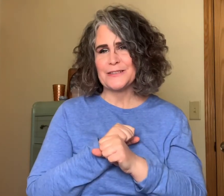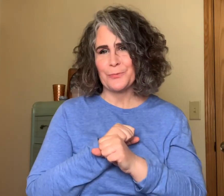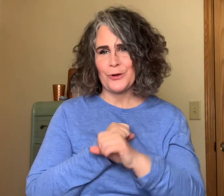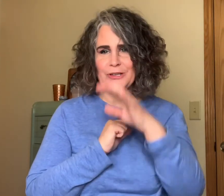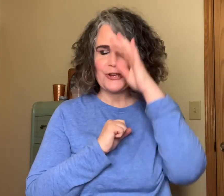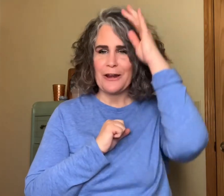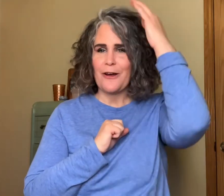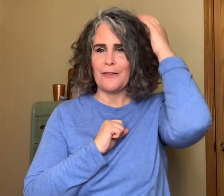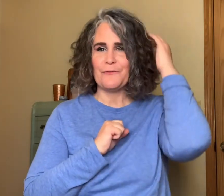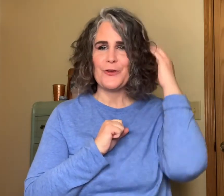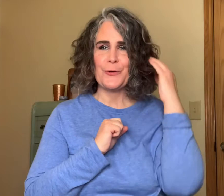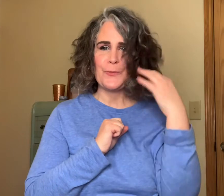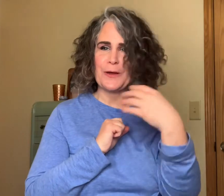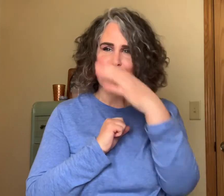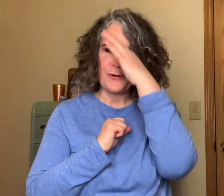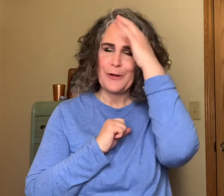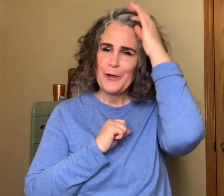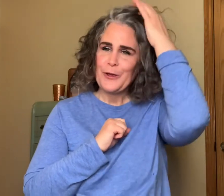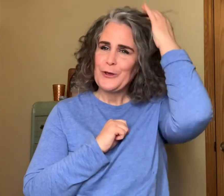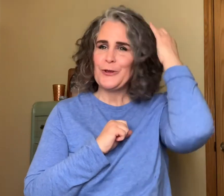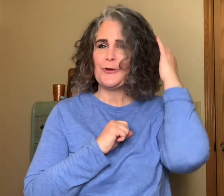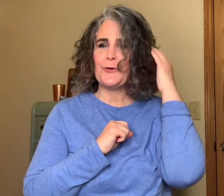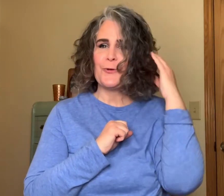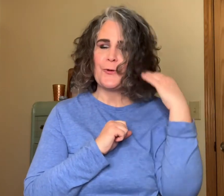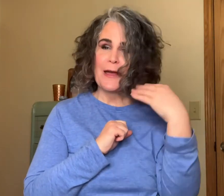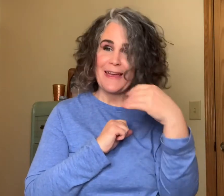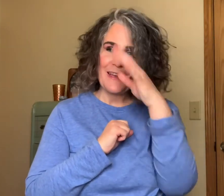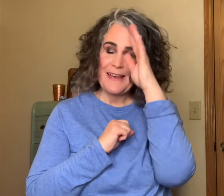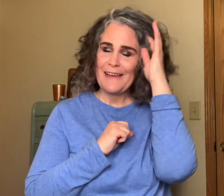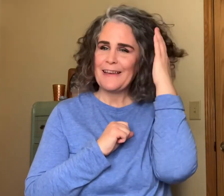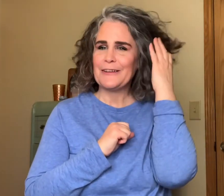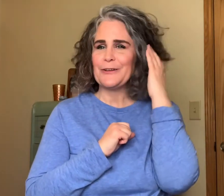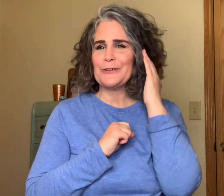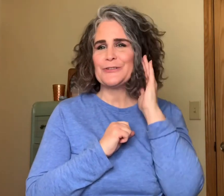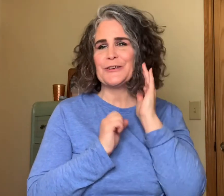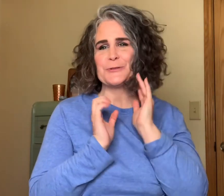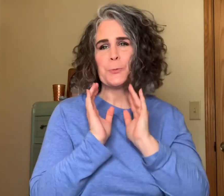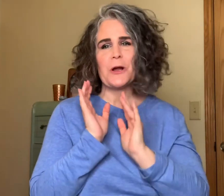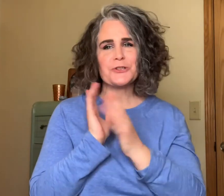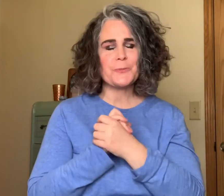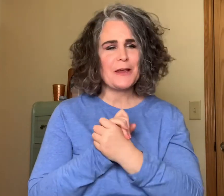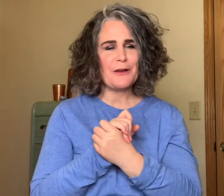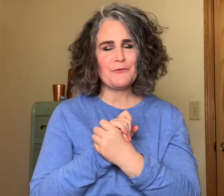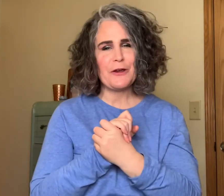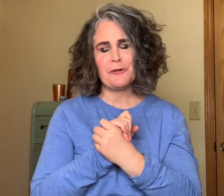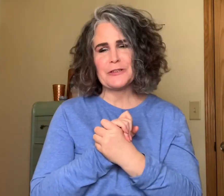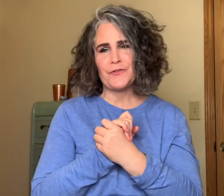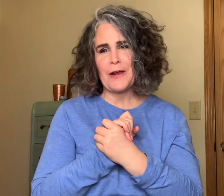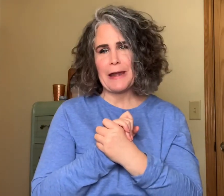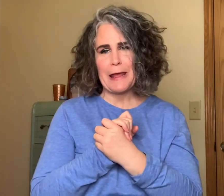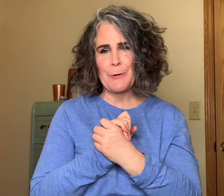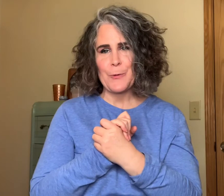appreciate all of you whether you just watch me on fragrance friday or